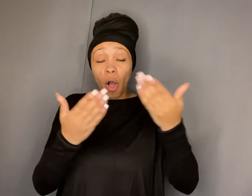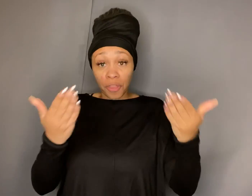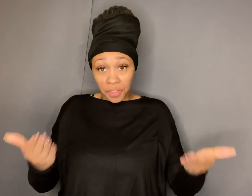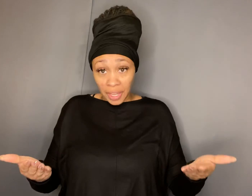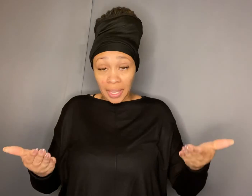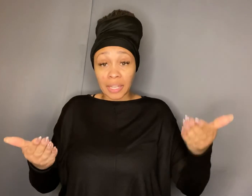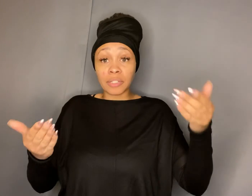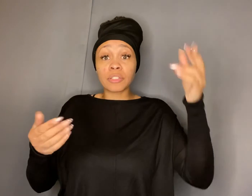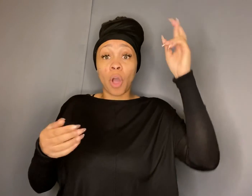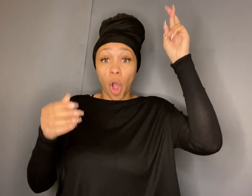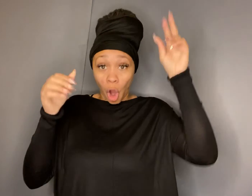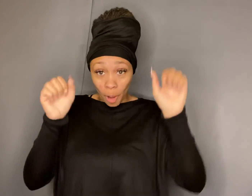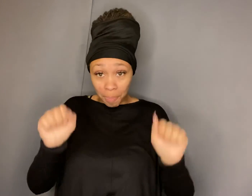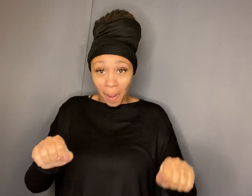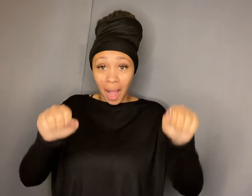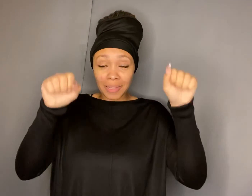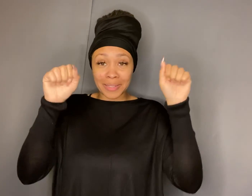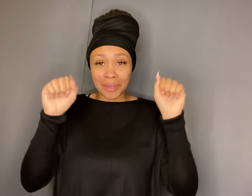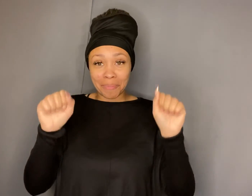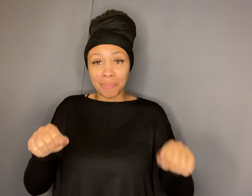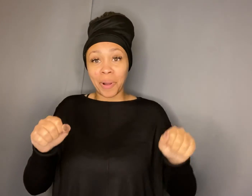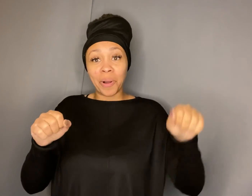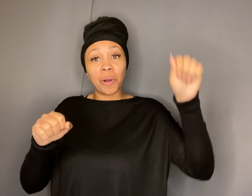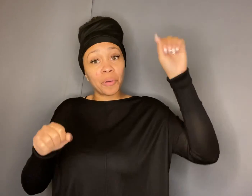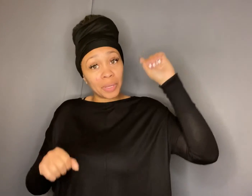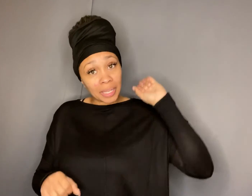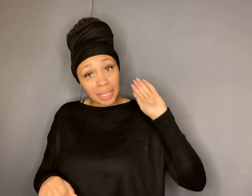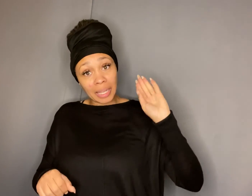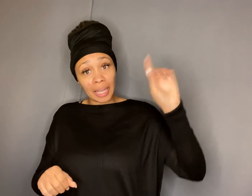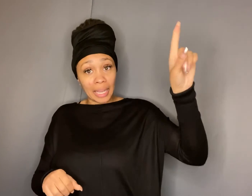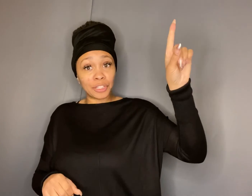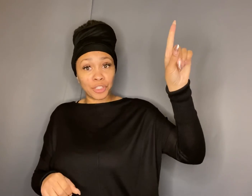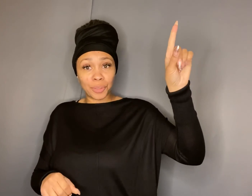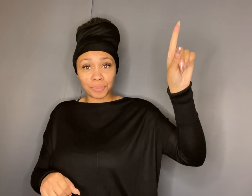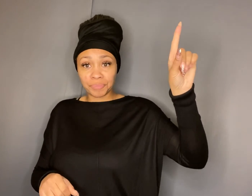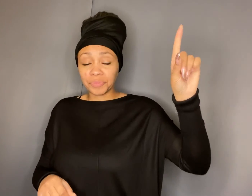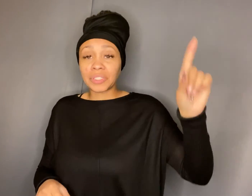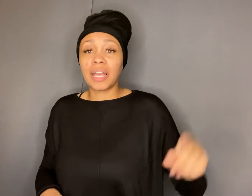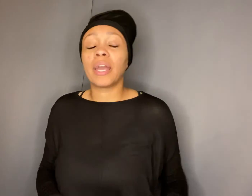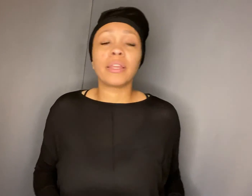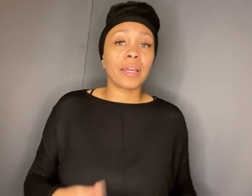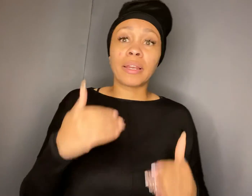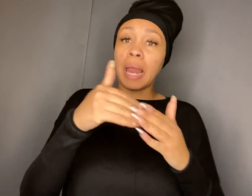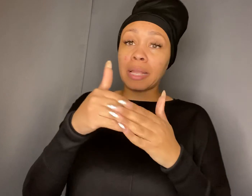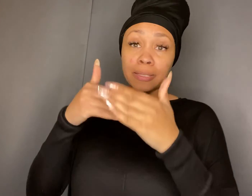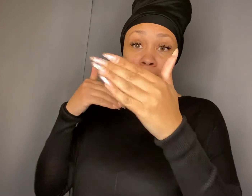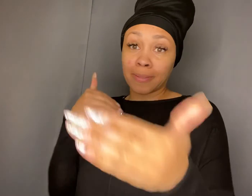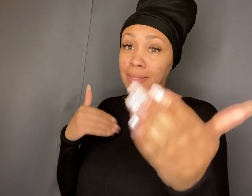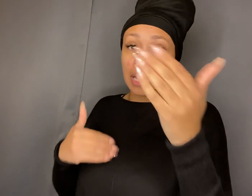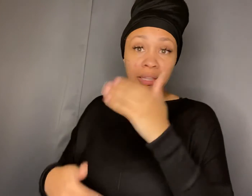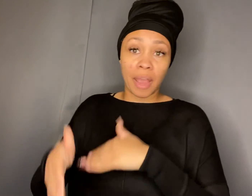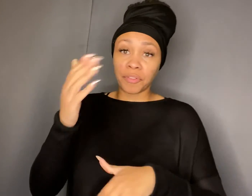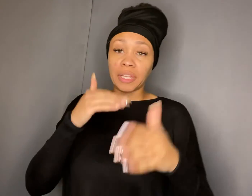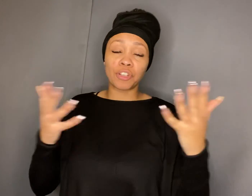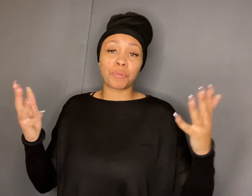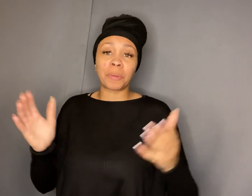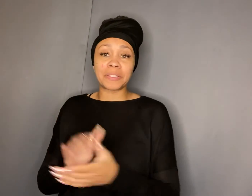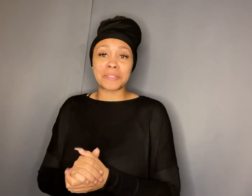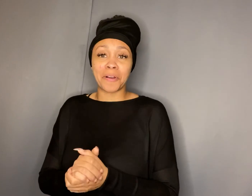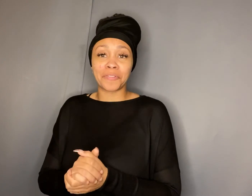things are possible in you and then that's and everything else repeats itself